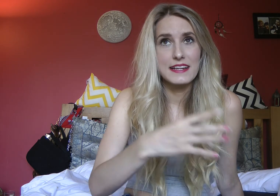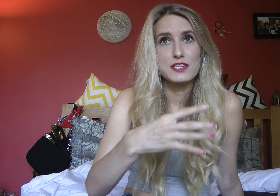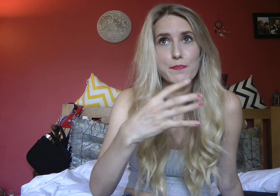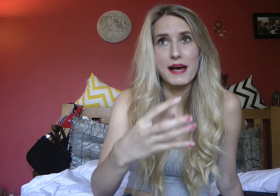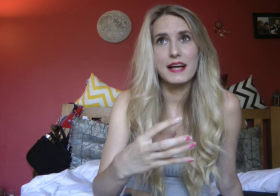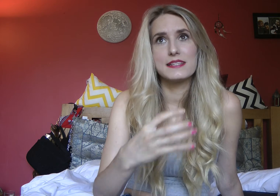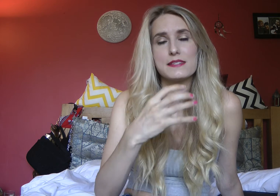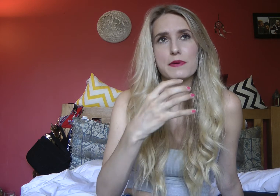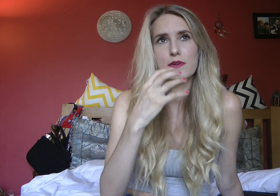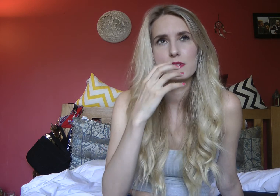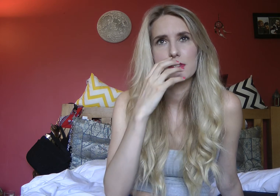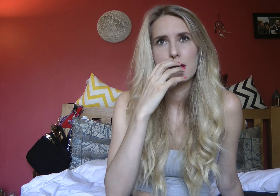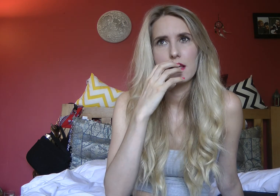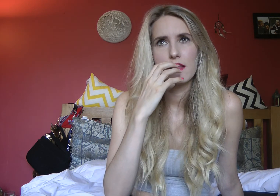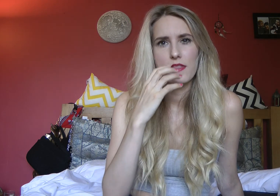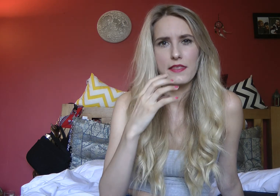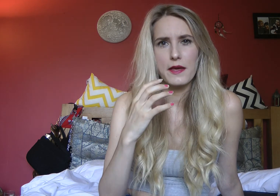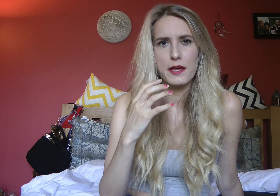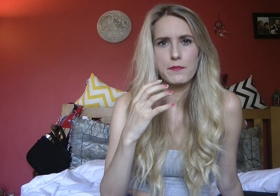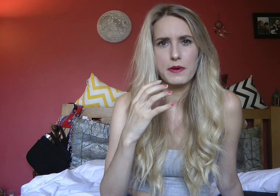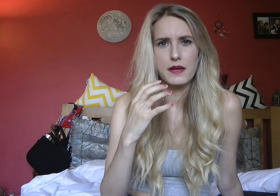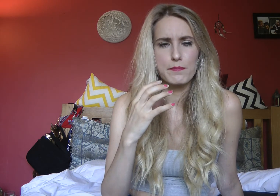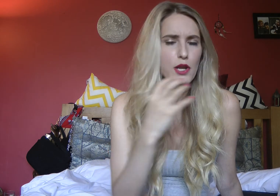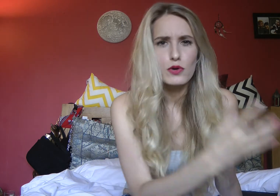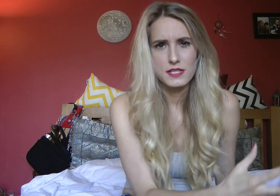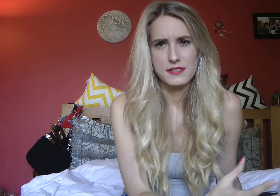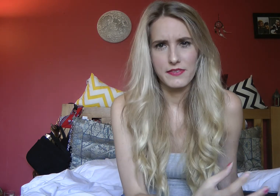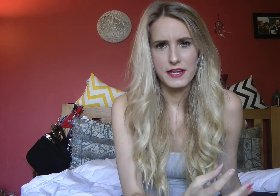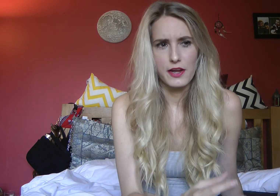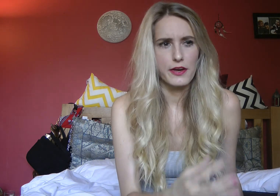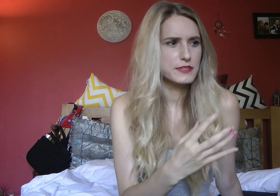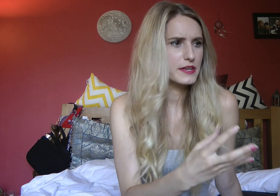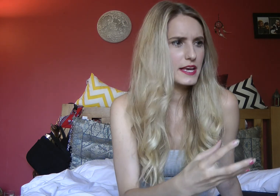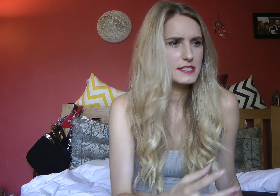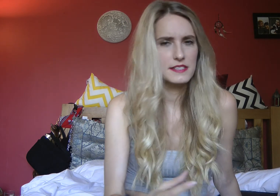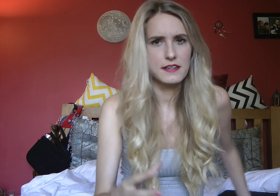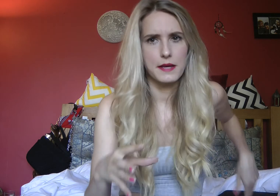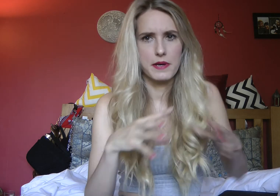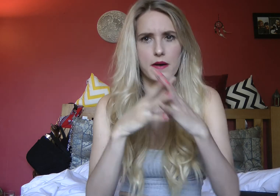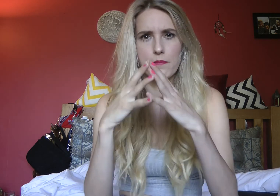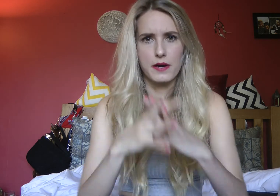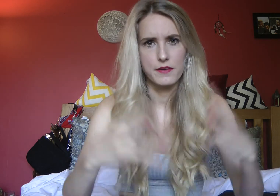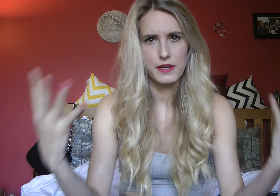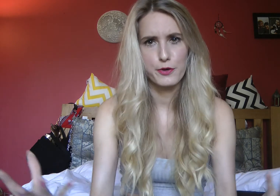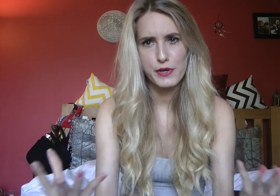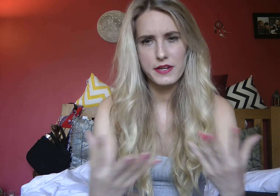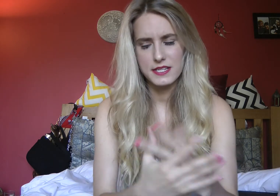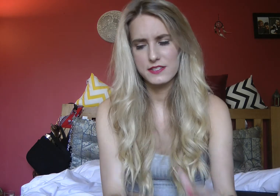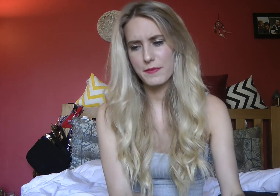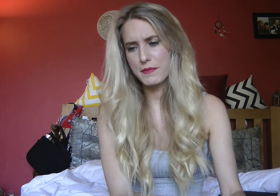into bands because then they can belong to something you know going to gigs they suddenly become part of a community so maybe